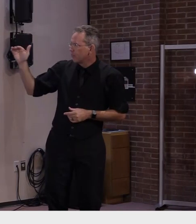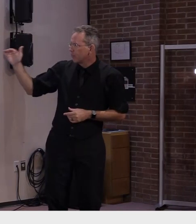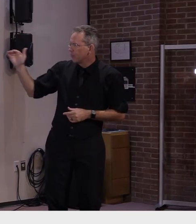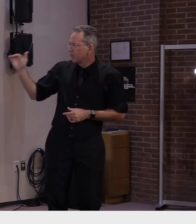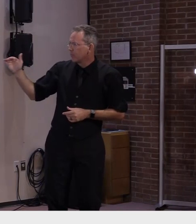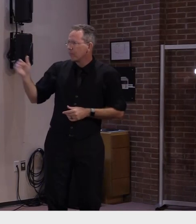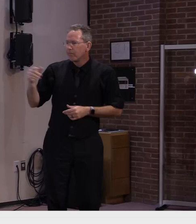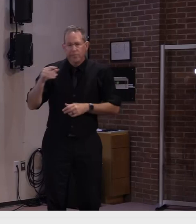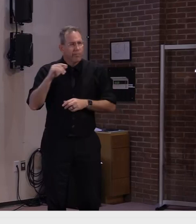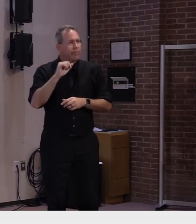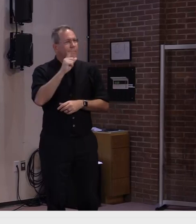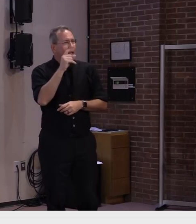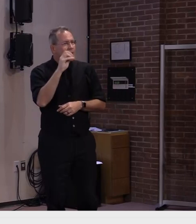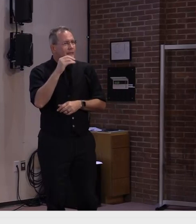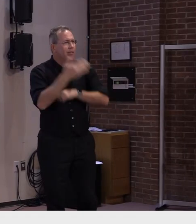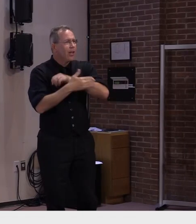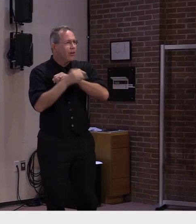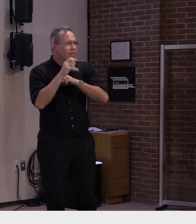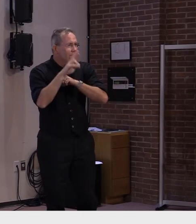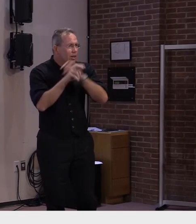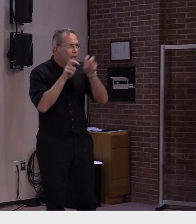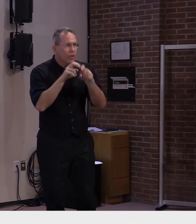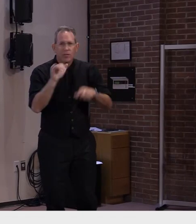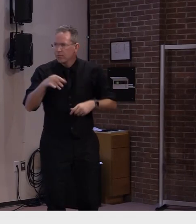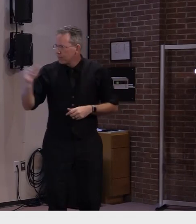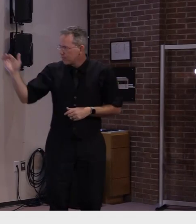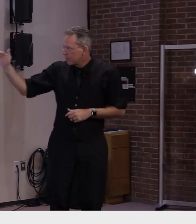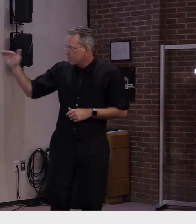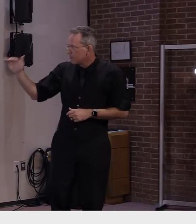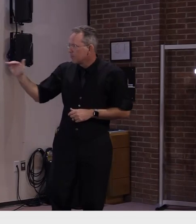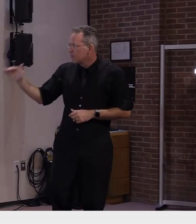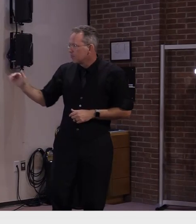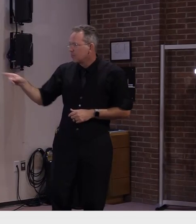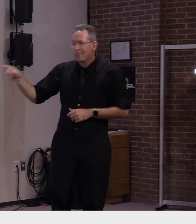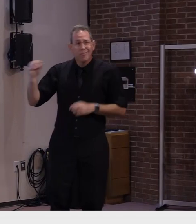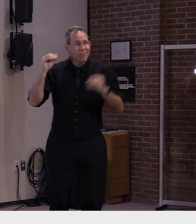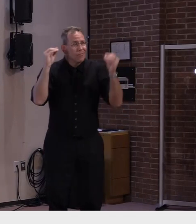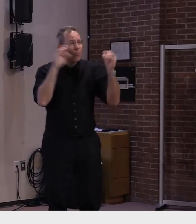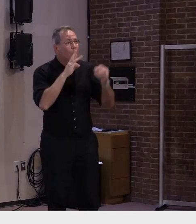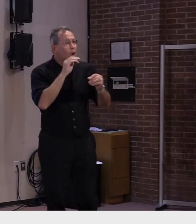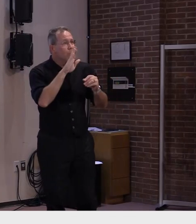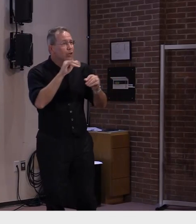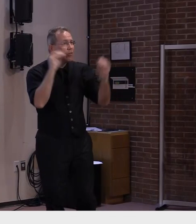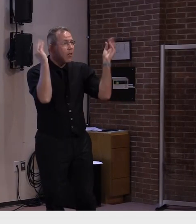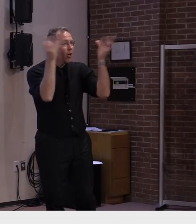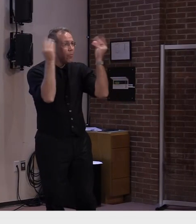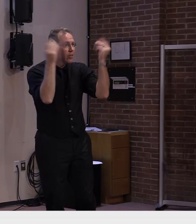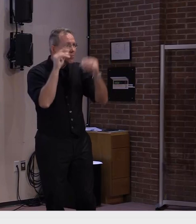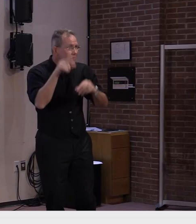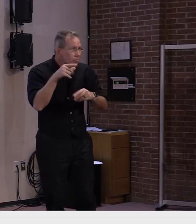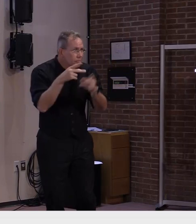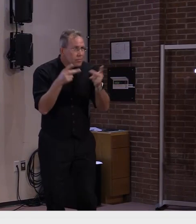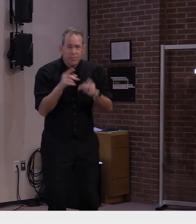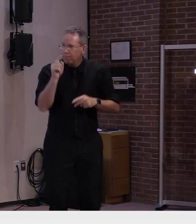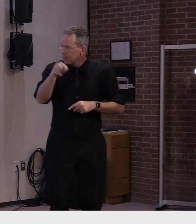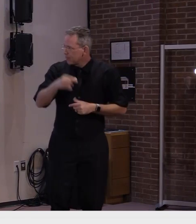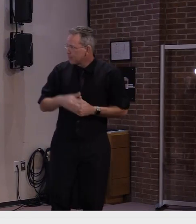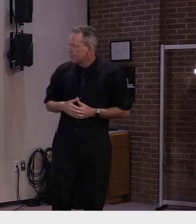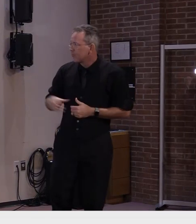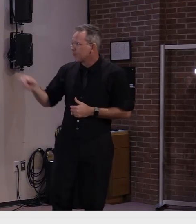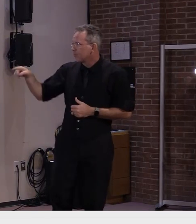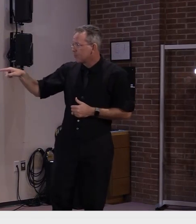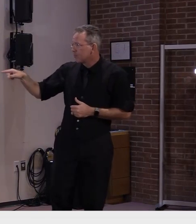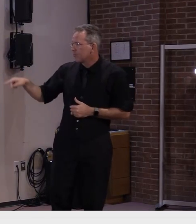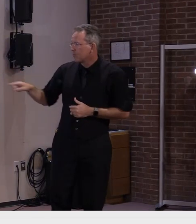morrisville the addison county fair and field days in new haven the waterbury ambulance in waterbury